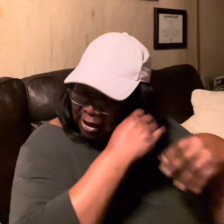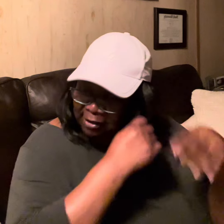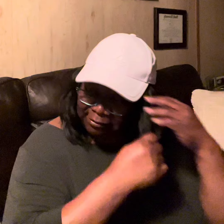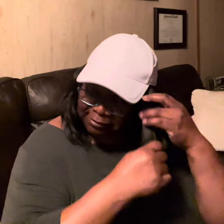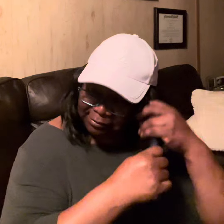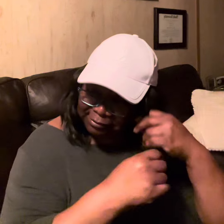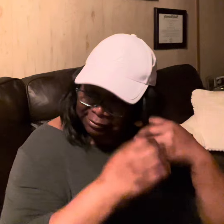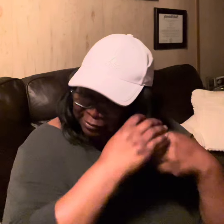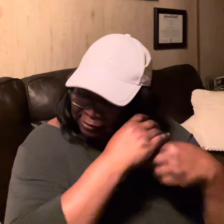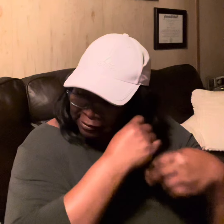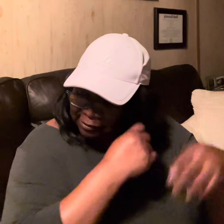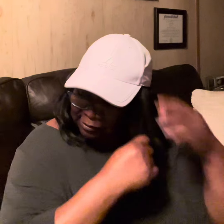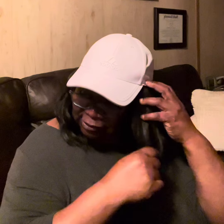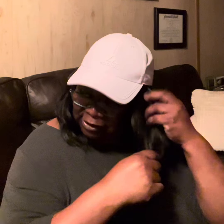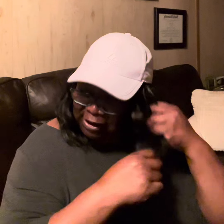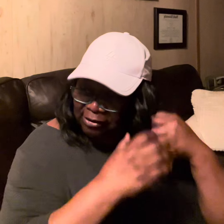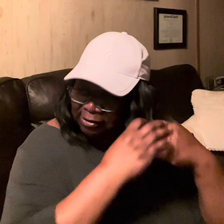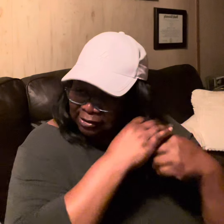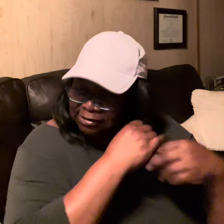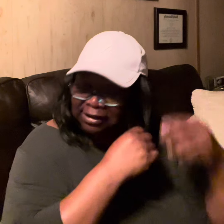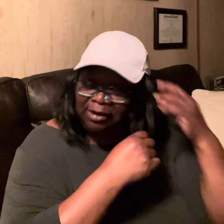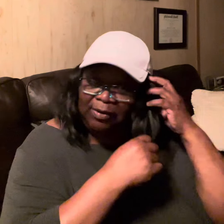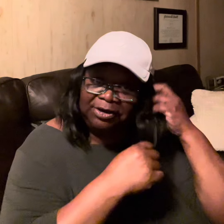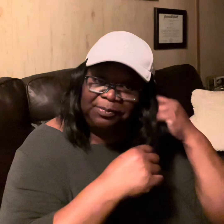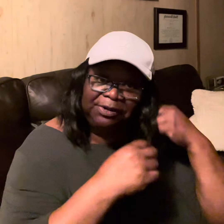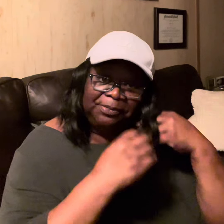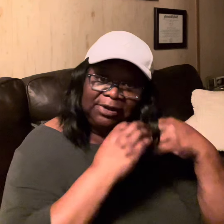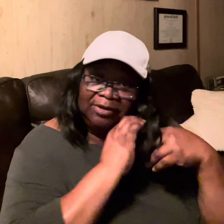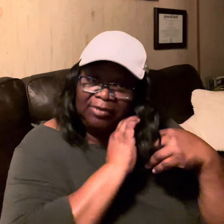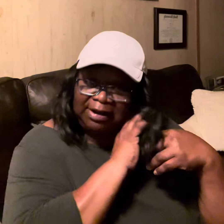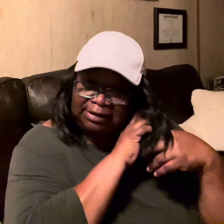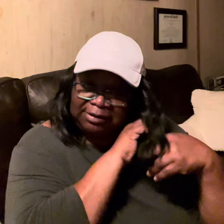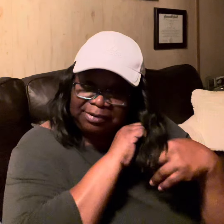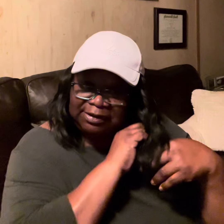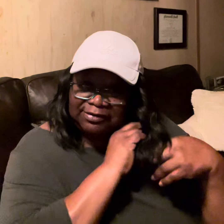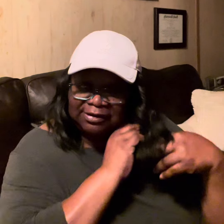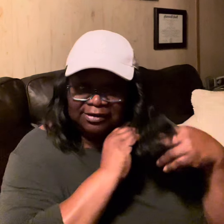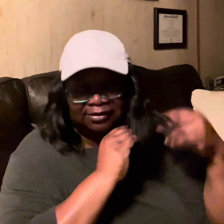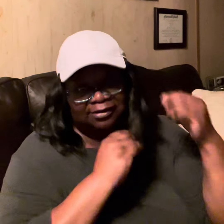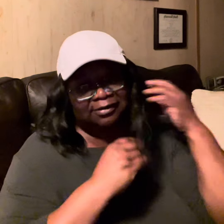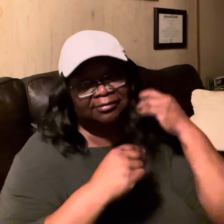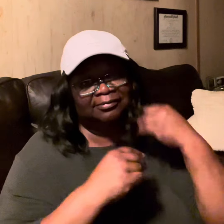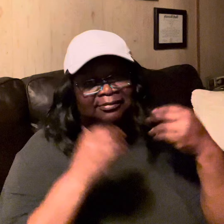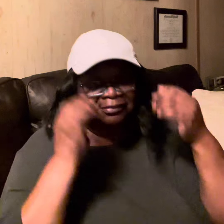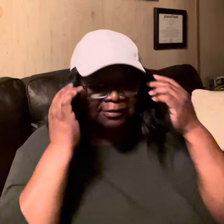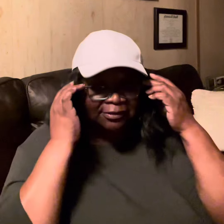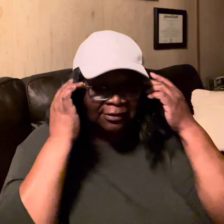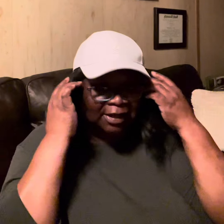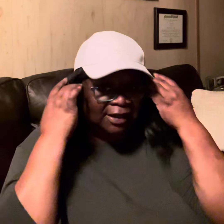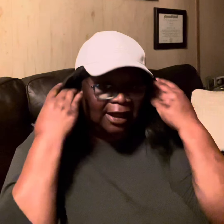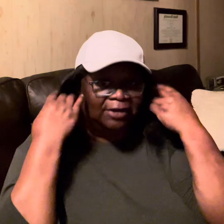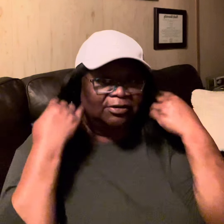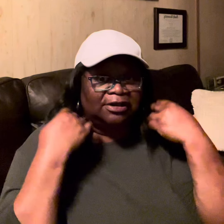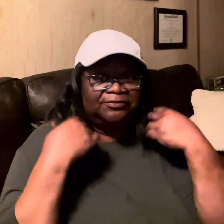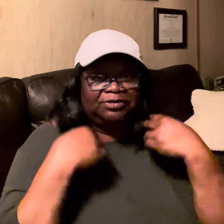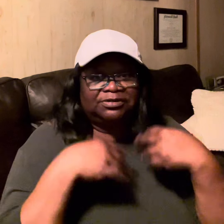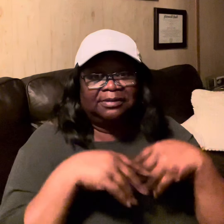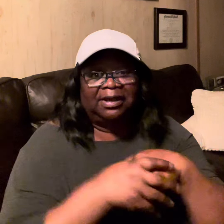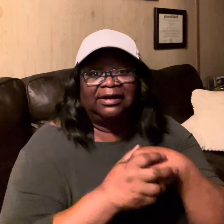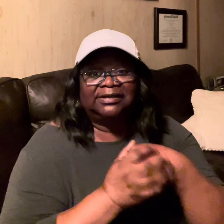because I don't understand why you people can't write in complete sentences and I don't care if you somebody just